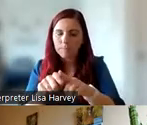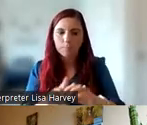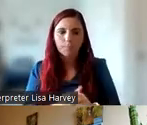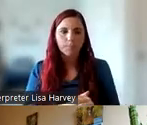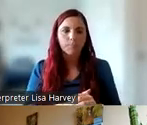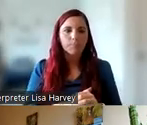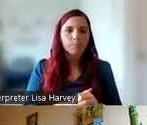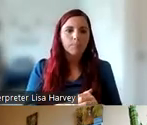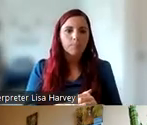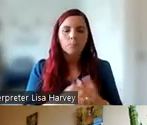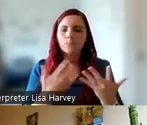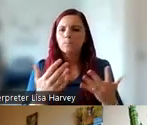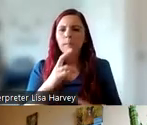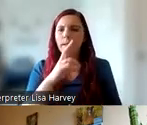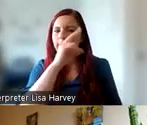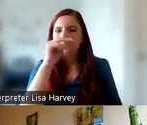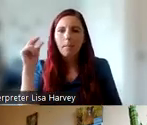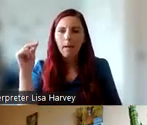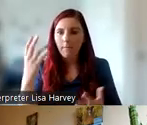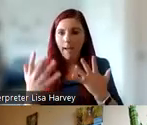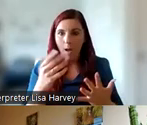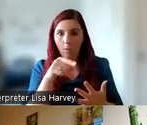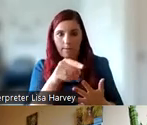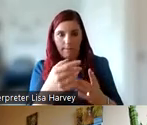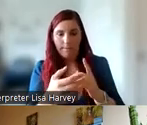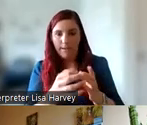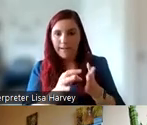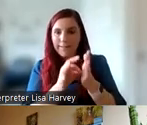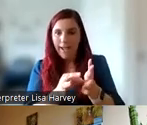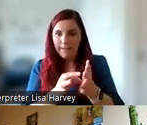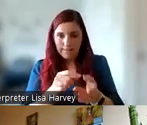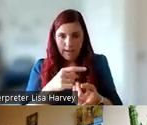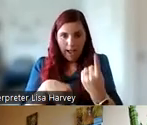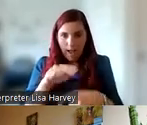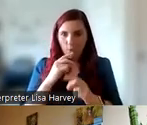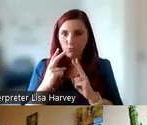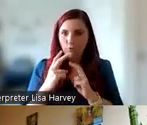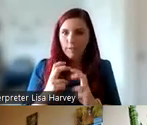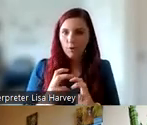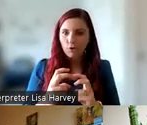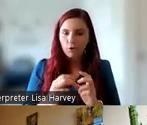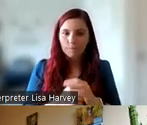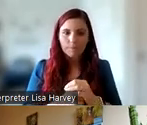So I'm just going to give an example of how they have guided and shaped the research that we've conducted.